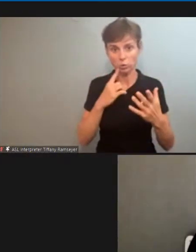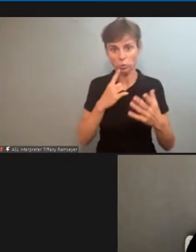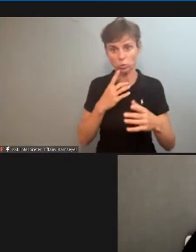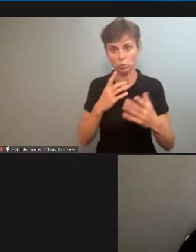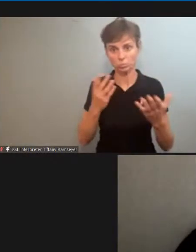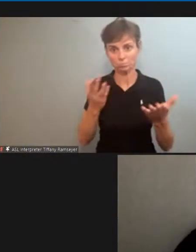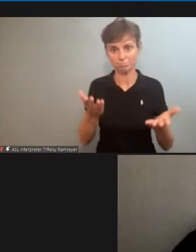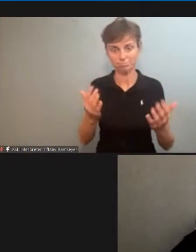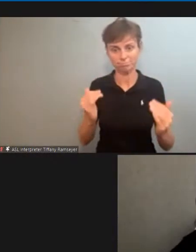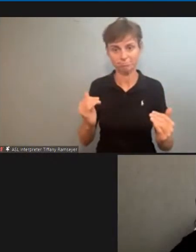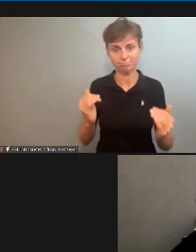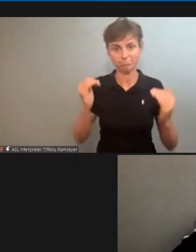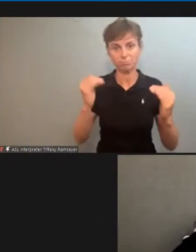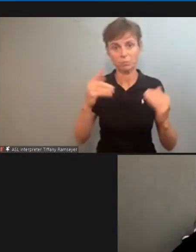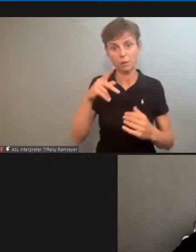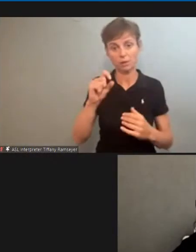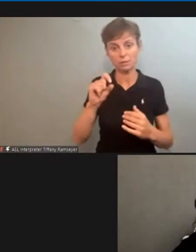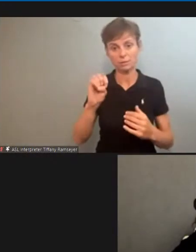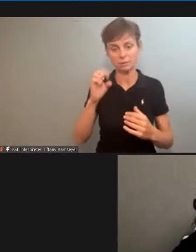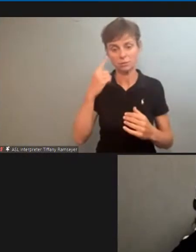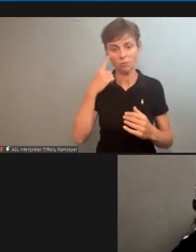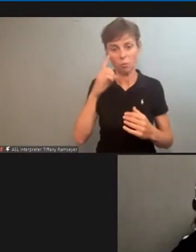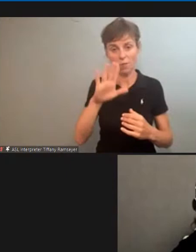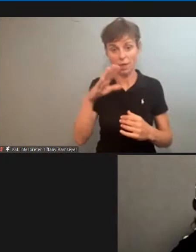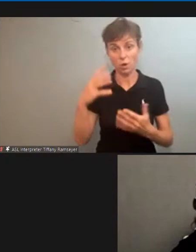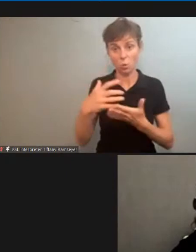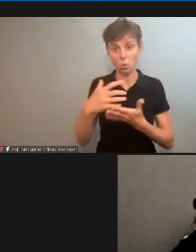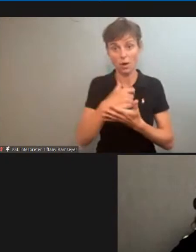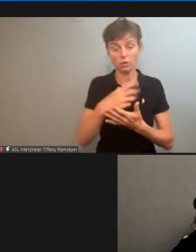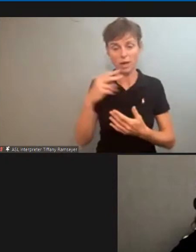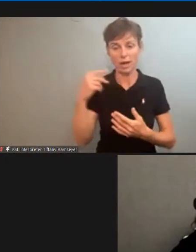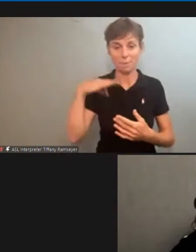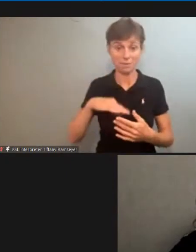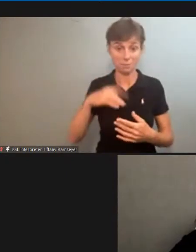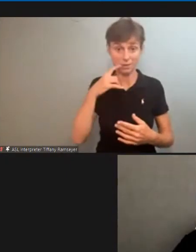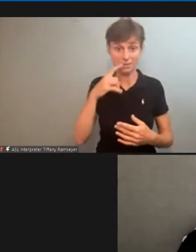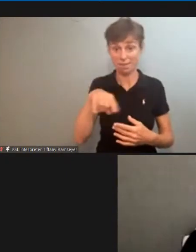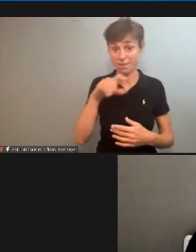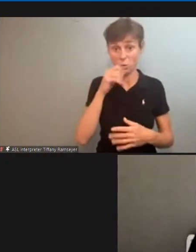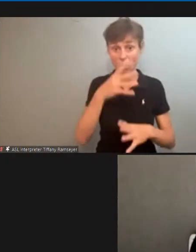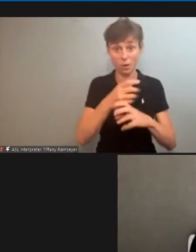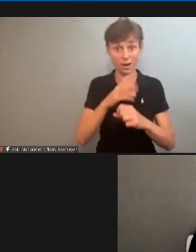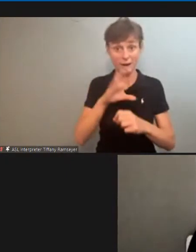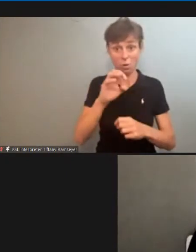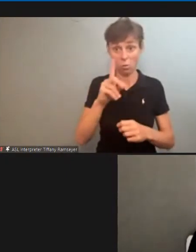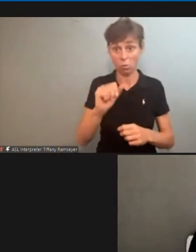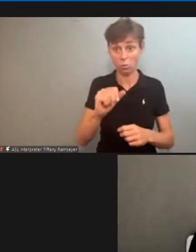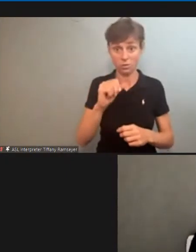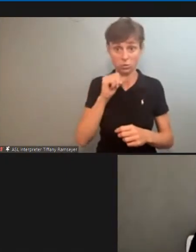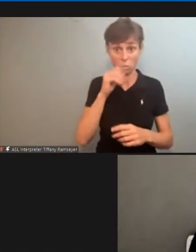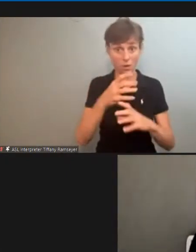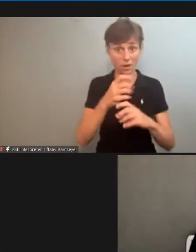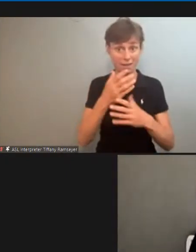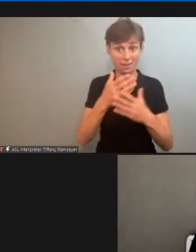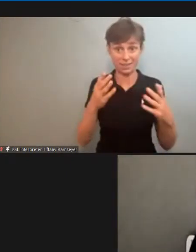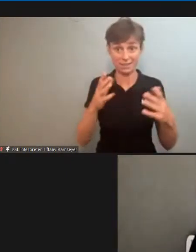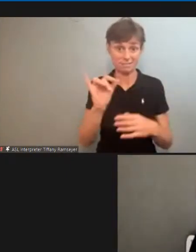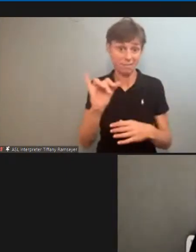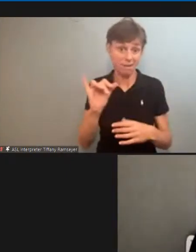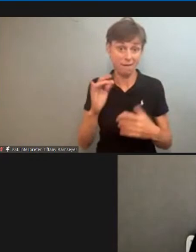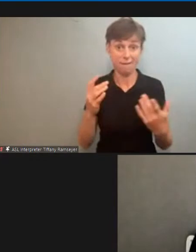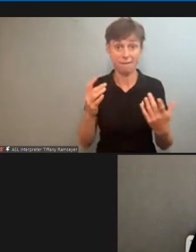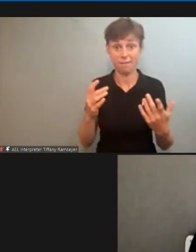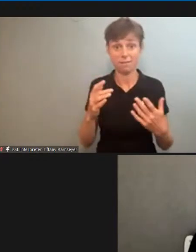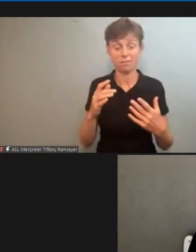uh in terms of both their wages and benefits because they don't get cola and don't get some some other things like as as